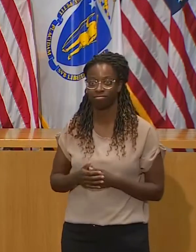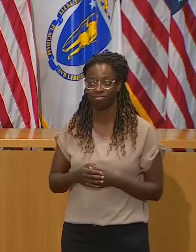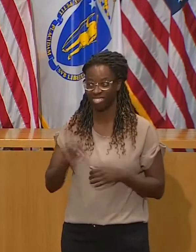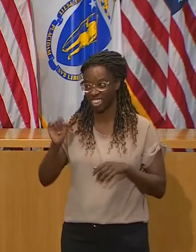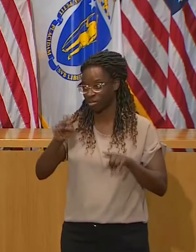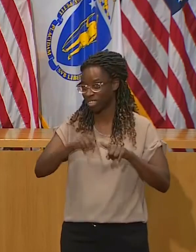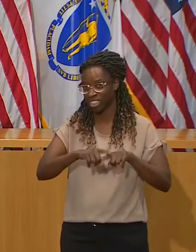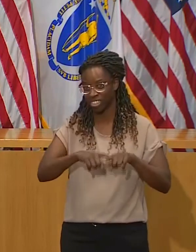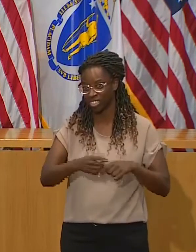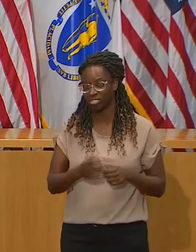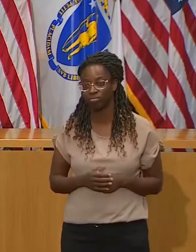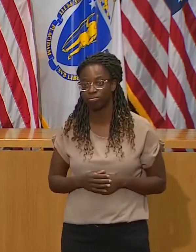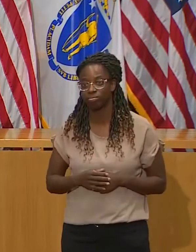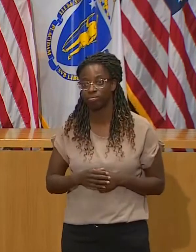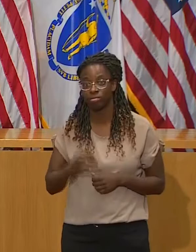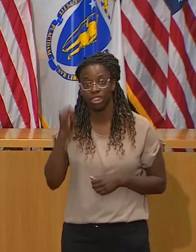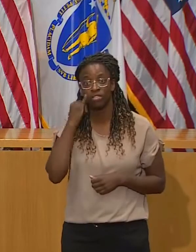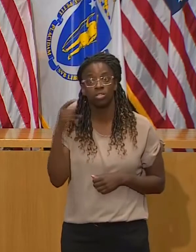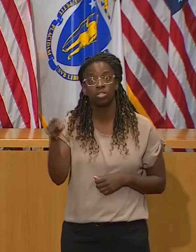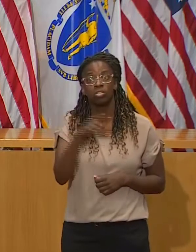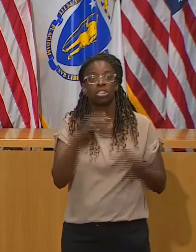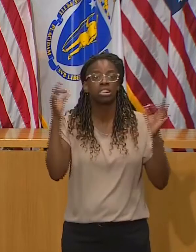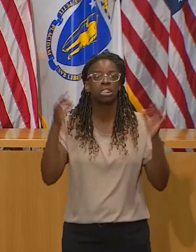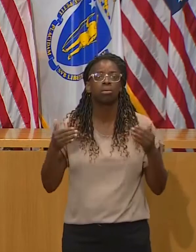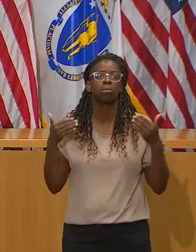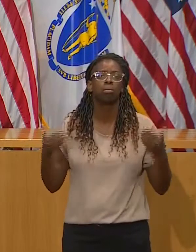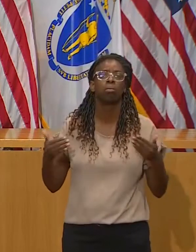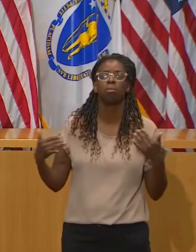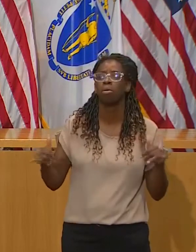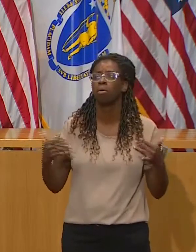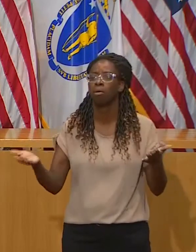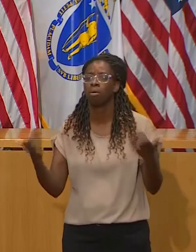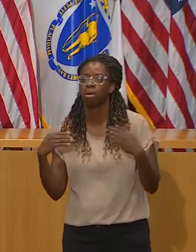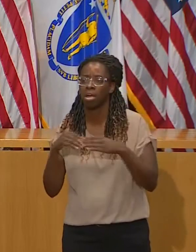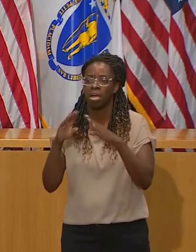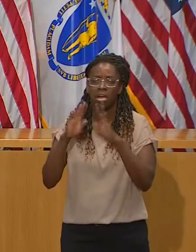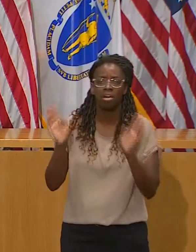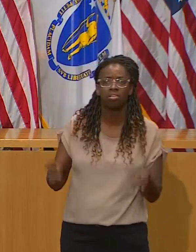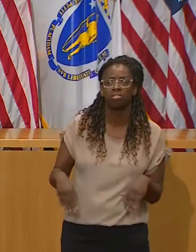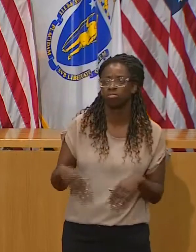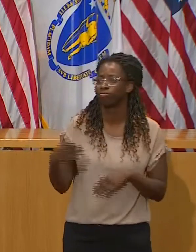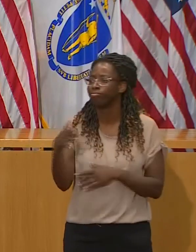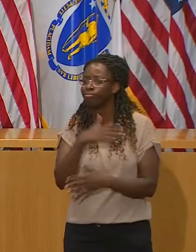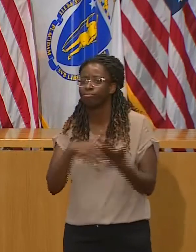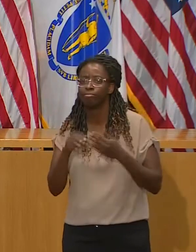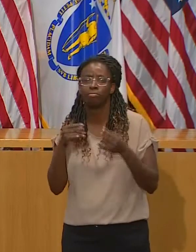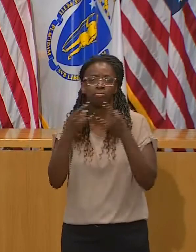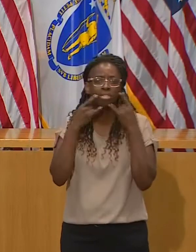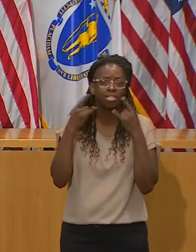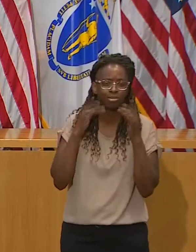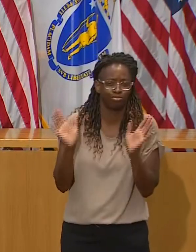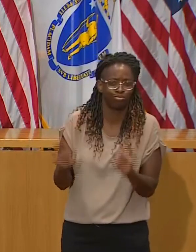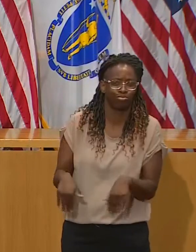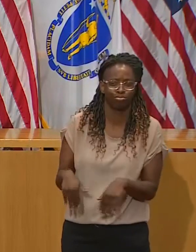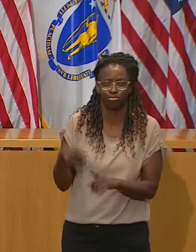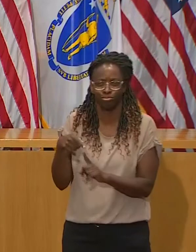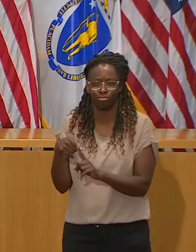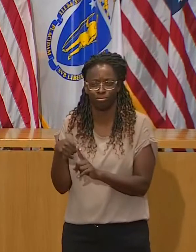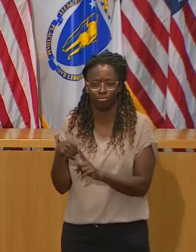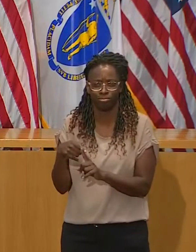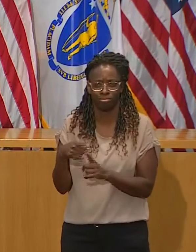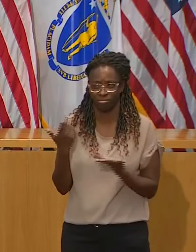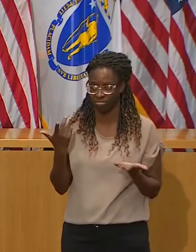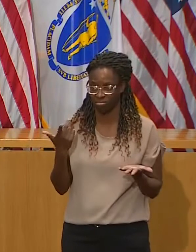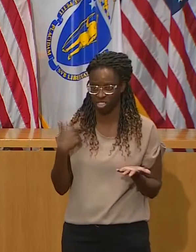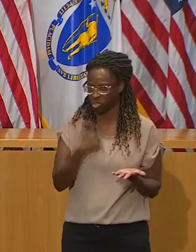parties, which I think everybody's heard pretty clearly from us and from many others, that that's just a bad idea for a whole bunch